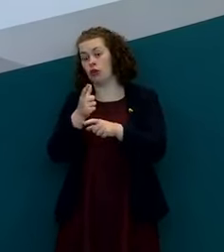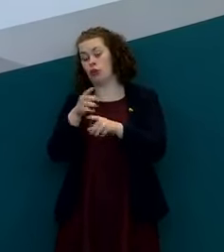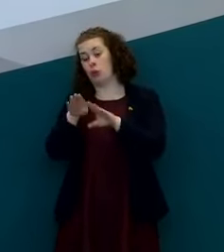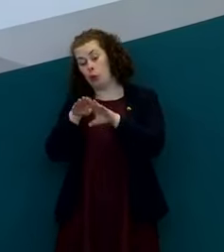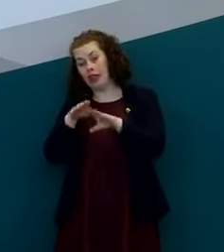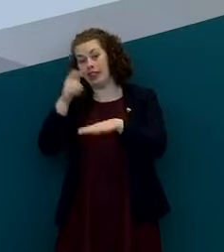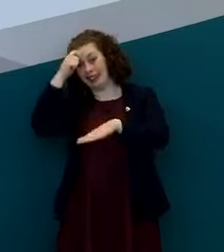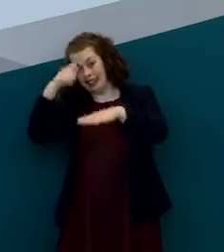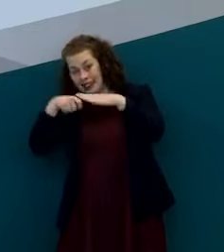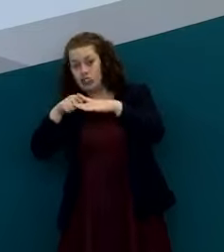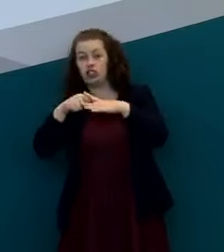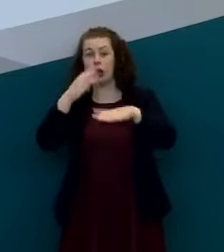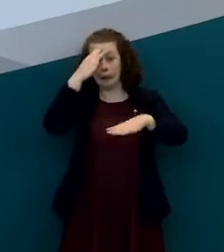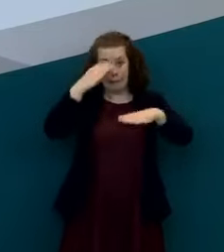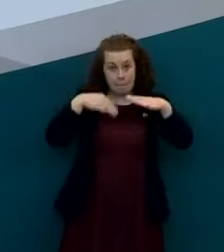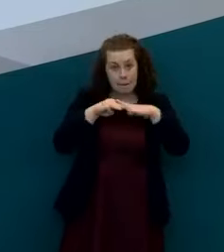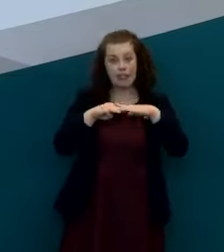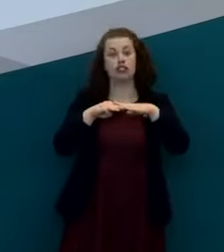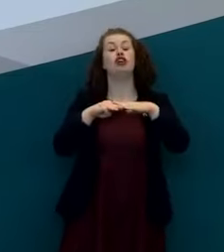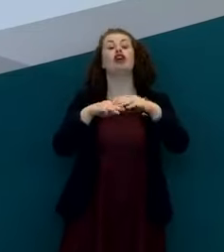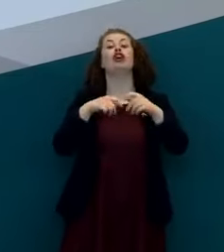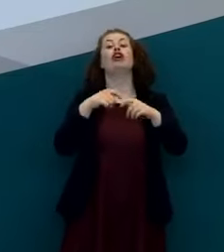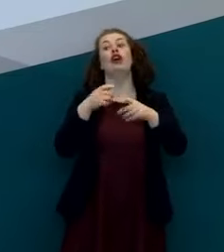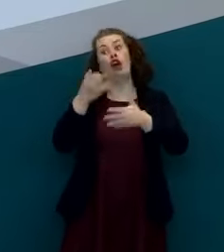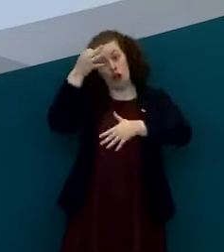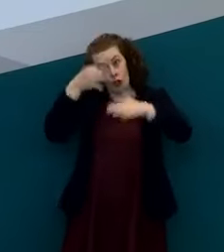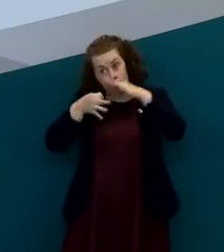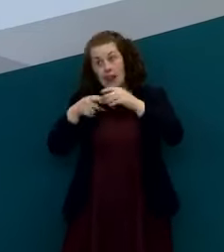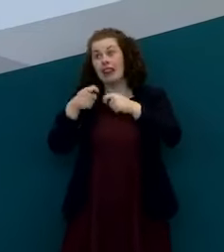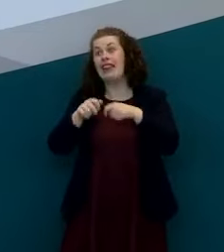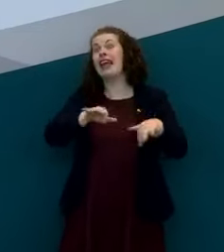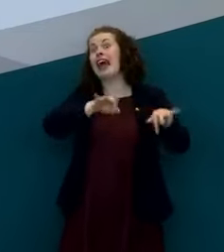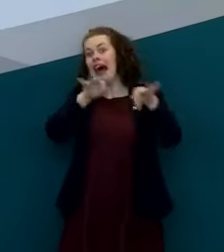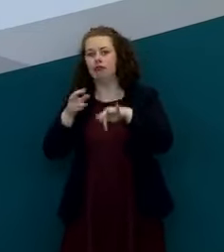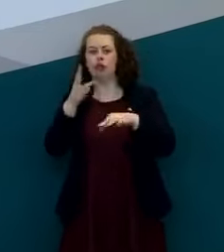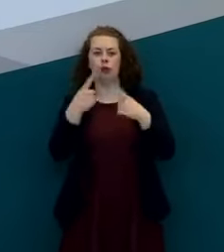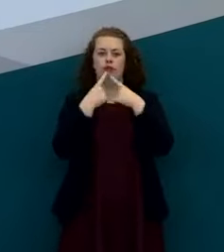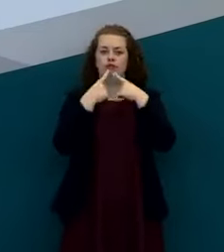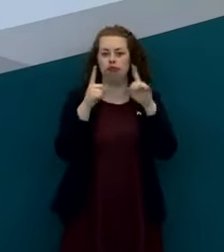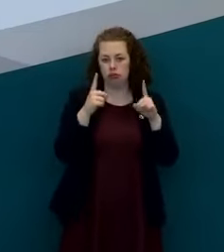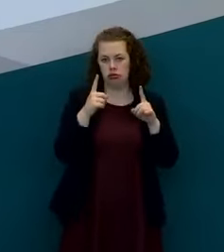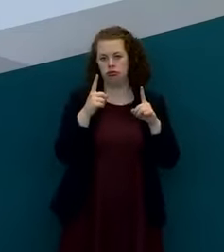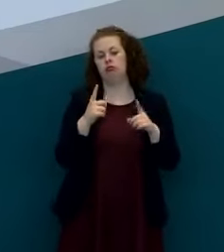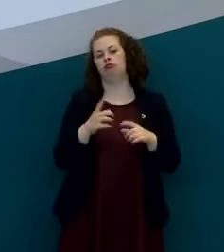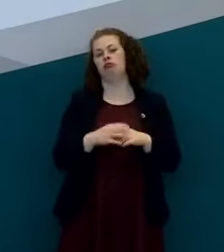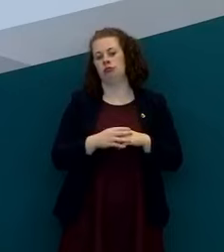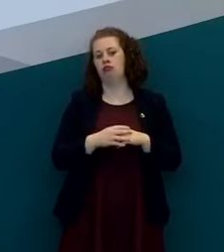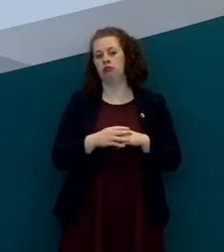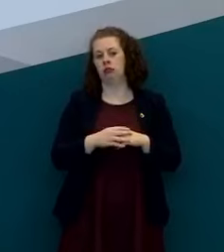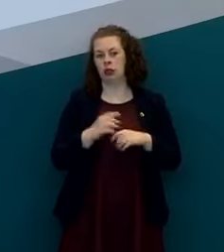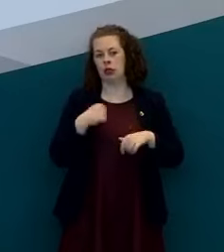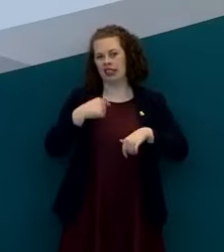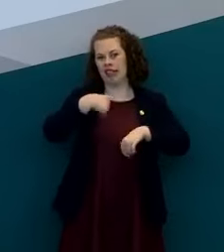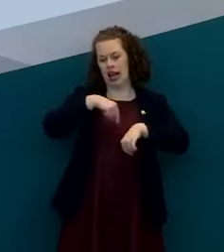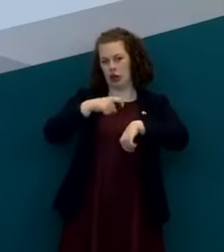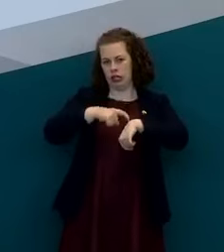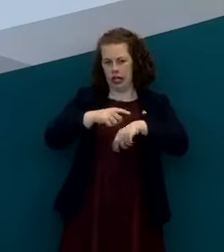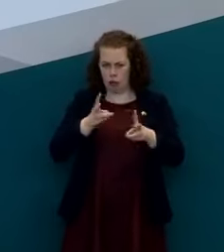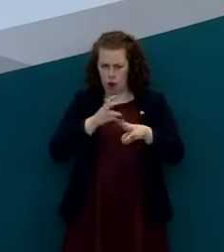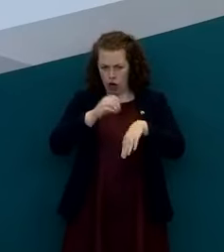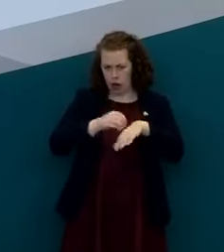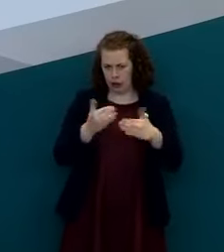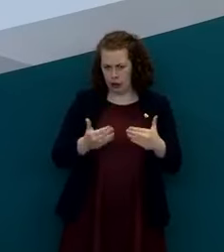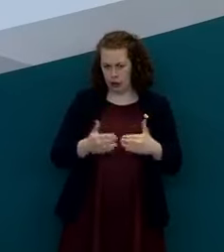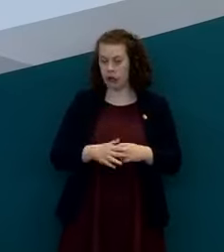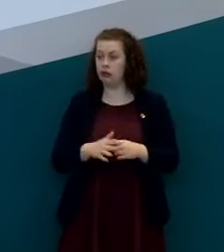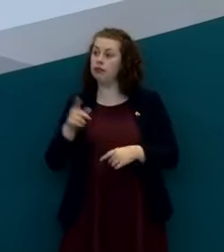teacher and government and then that'll be part of whatever communications happen tomorrow and so that's the kind of time frame for that okay and in